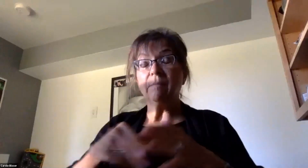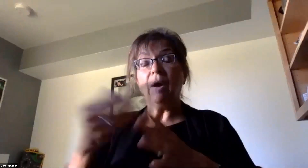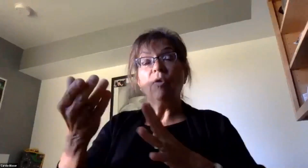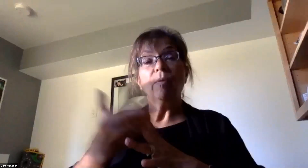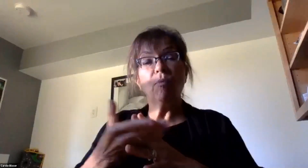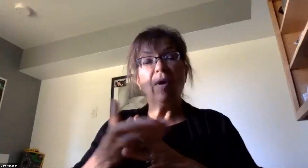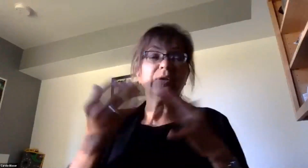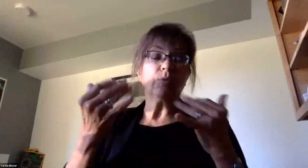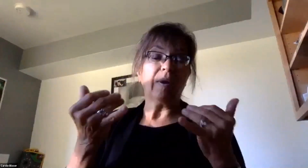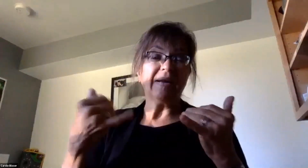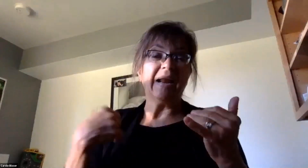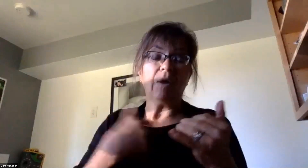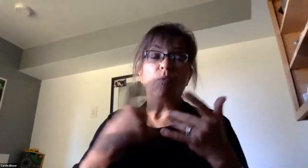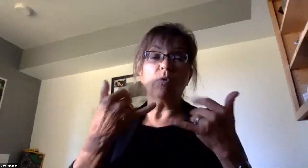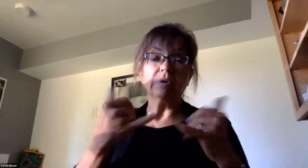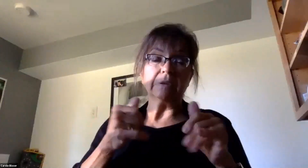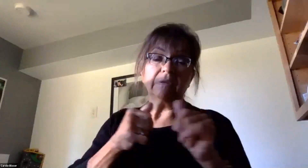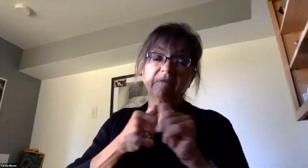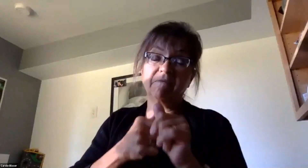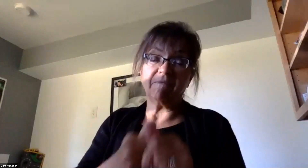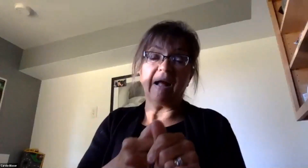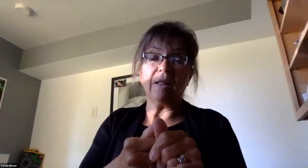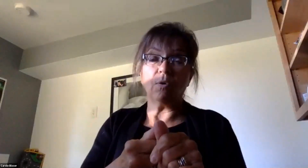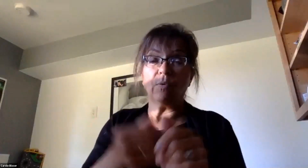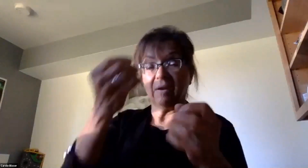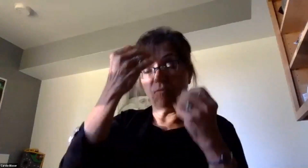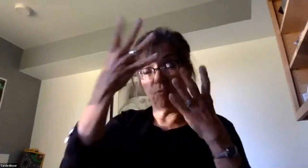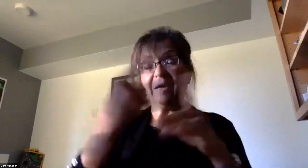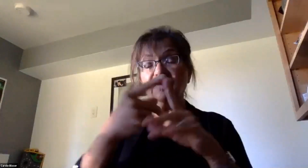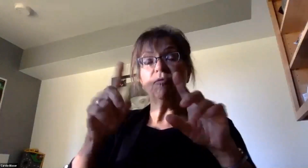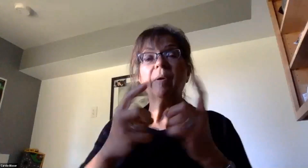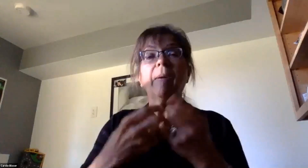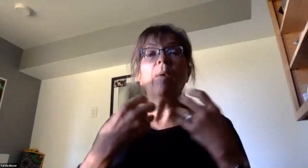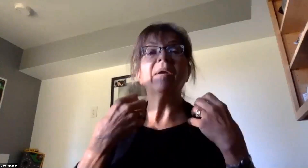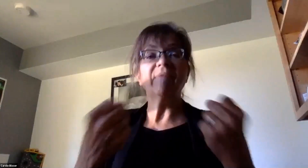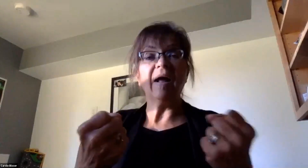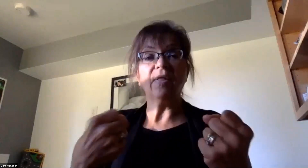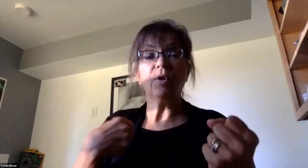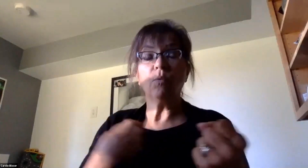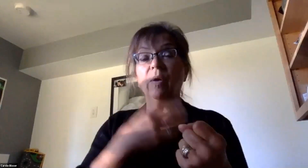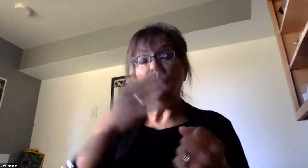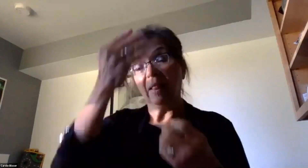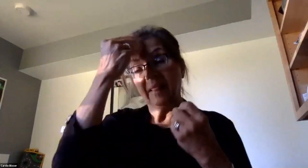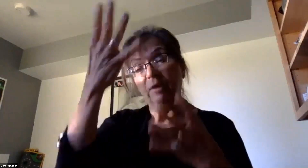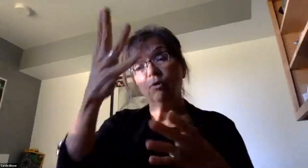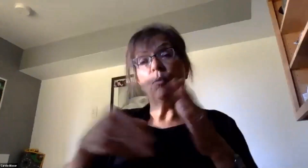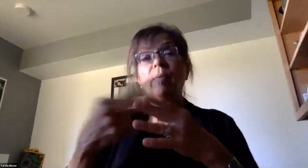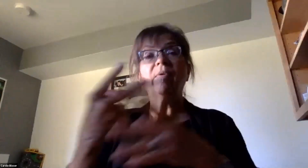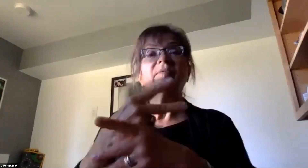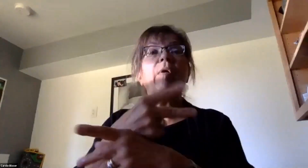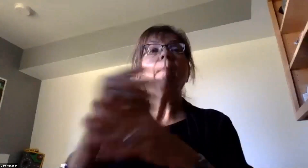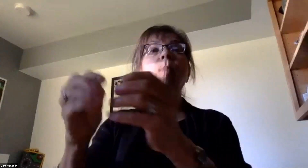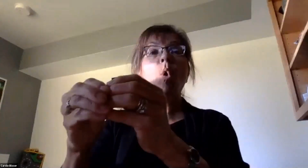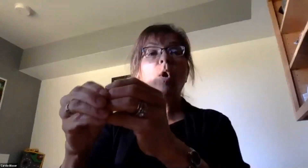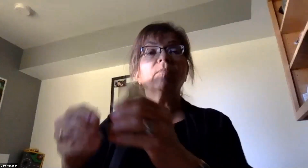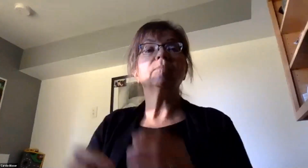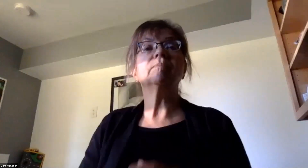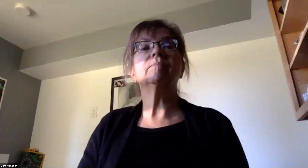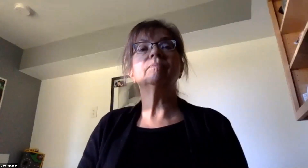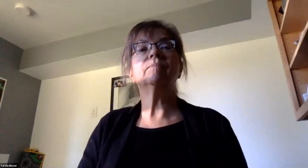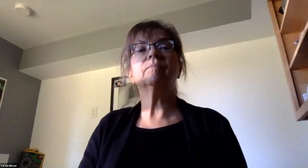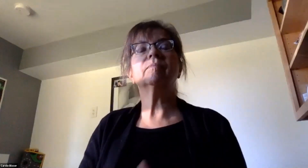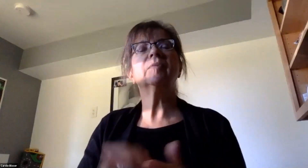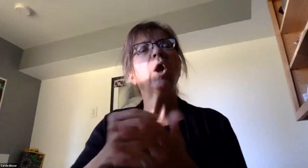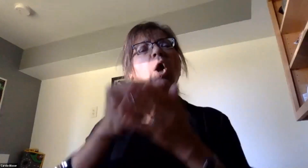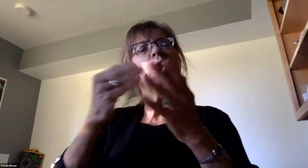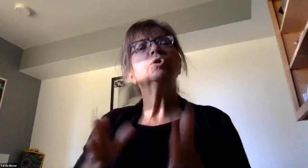adhering to the information from the Departments of Health. We will keep you updated as we know more. Will students wear